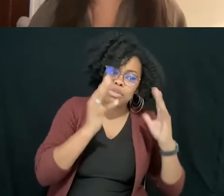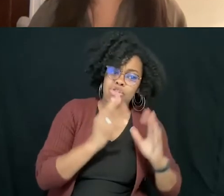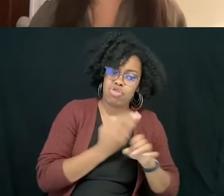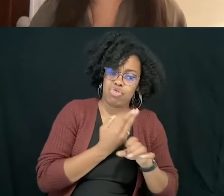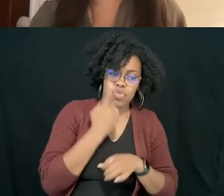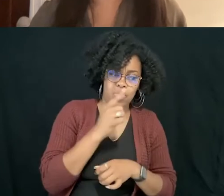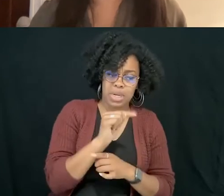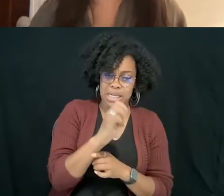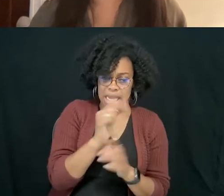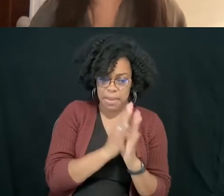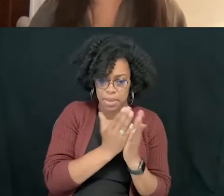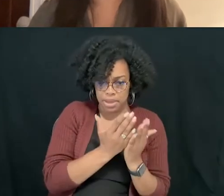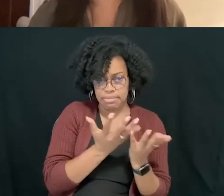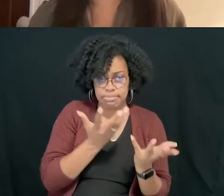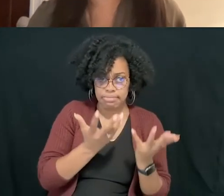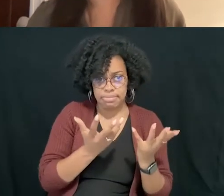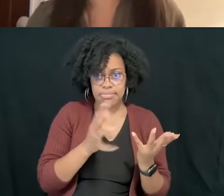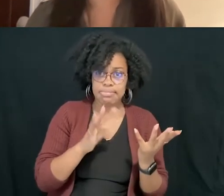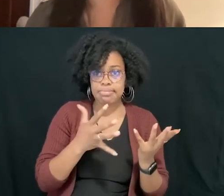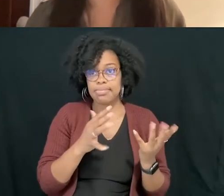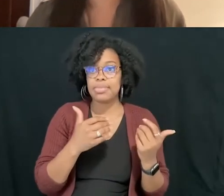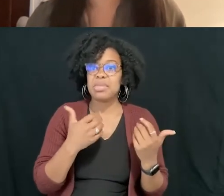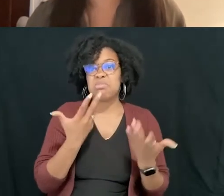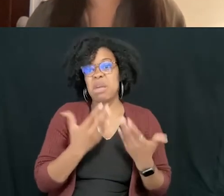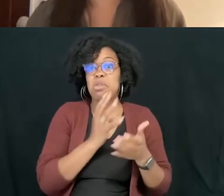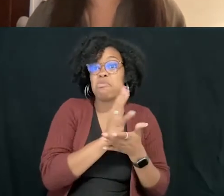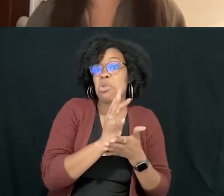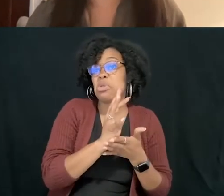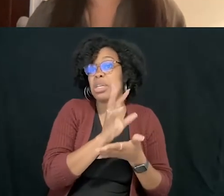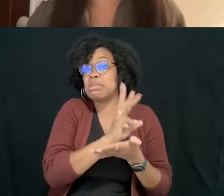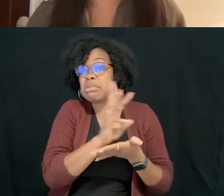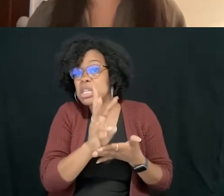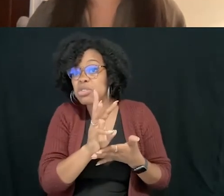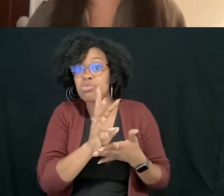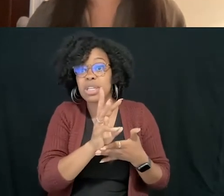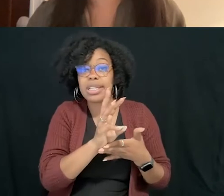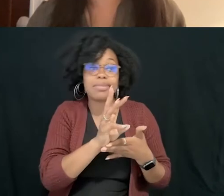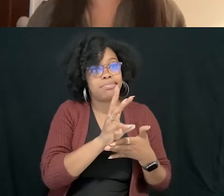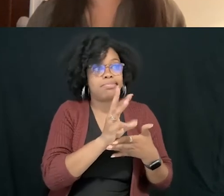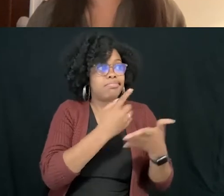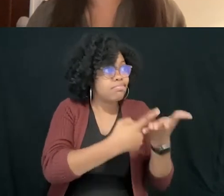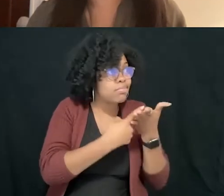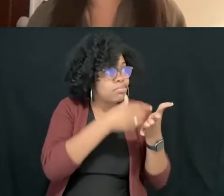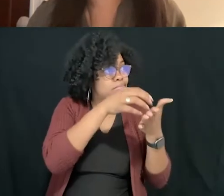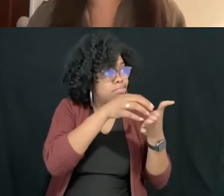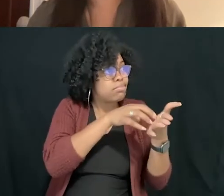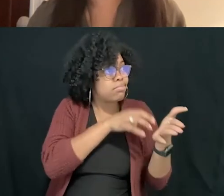they kind of, uh, have a four or six week session based on the different chapters. More teachers will use a chapter at a